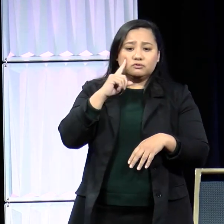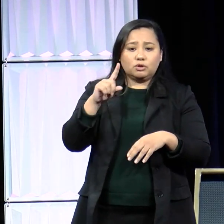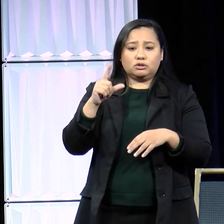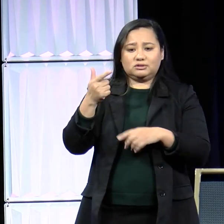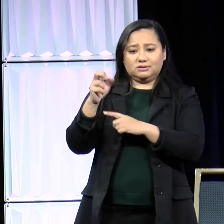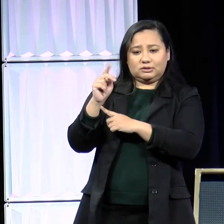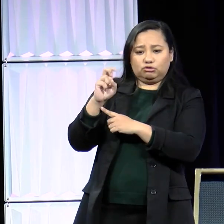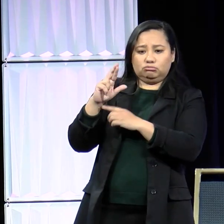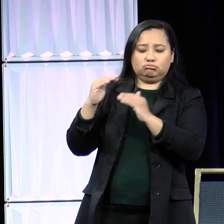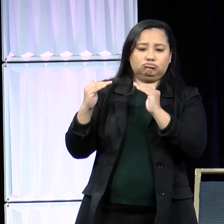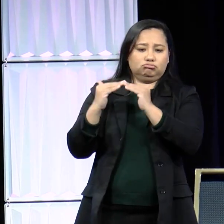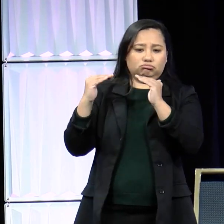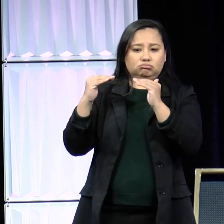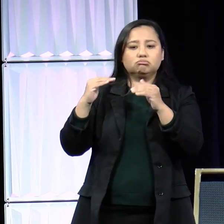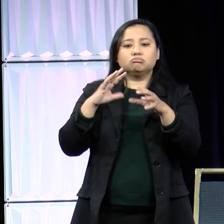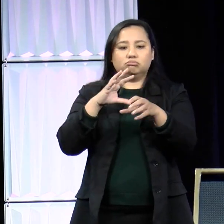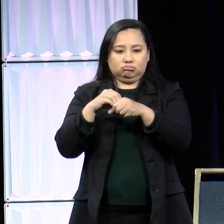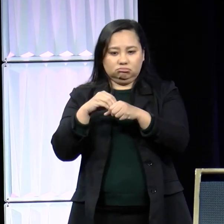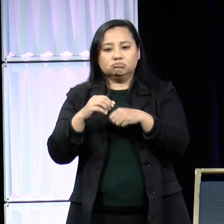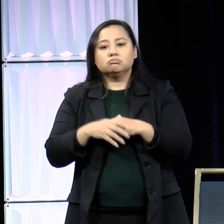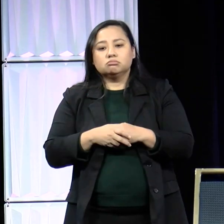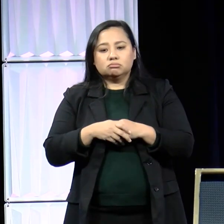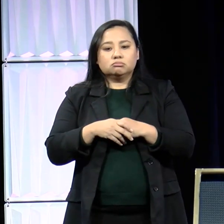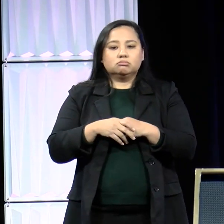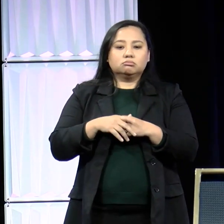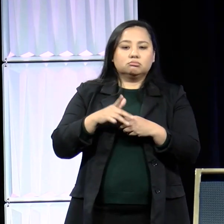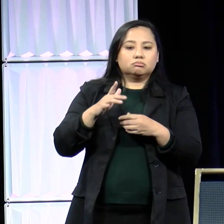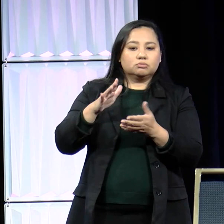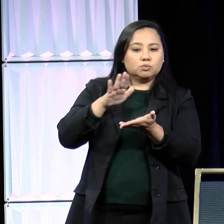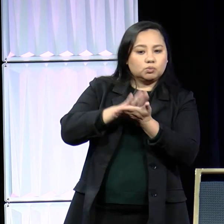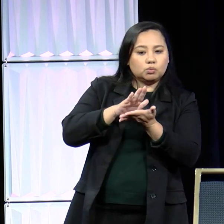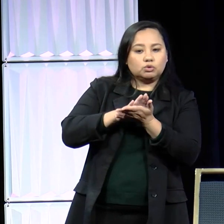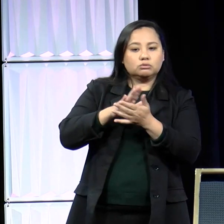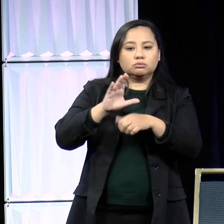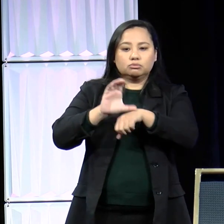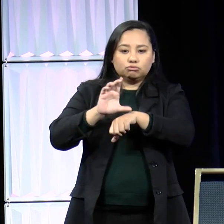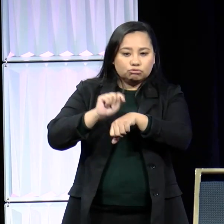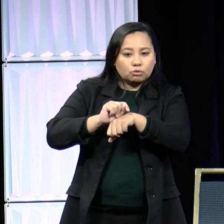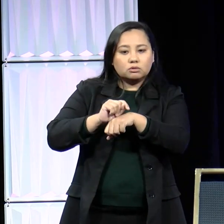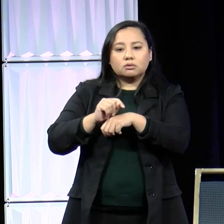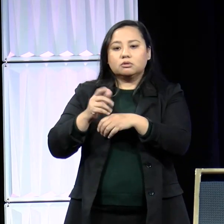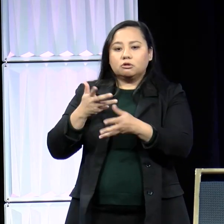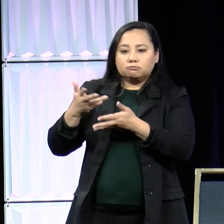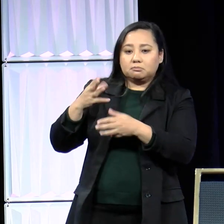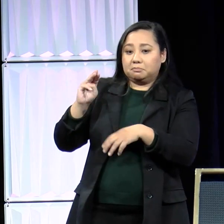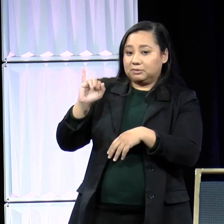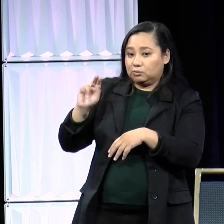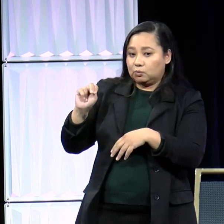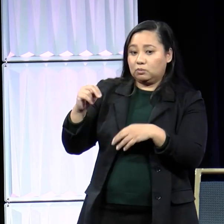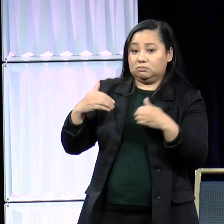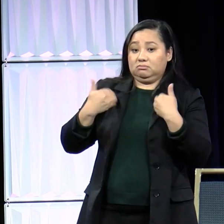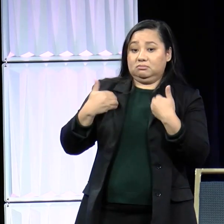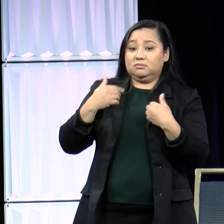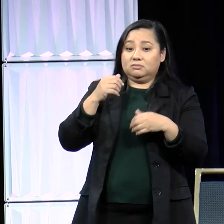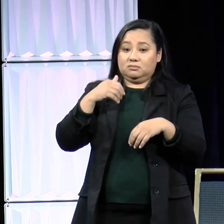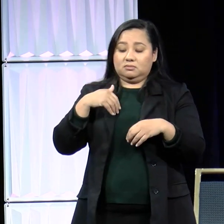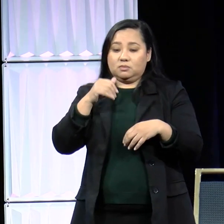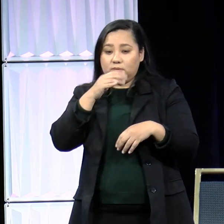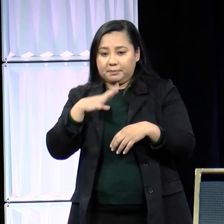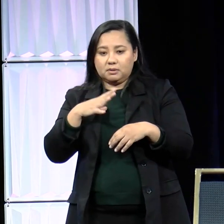Century Foundation, School Readiness Consulting, Minnesota Youth Young Women's Initiative and others. You are so busy.